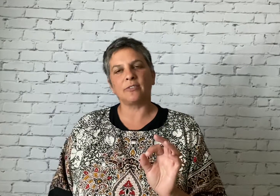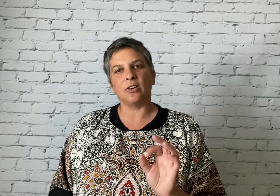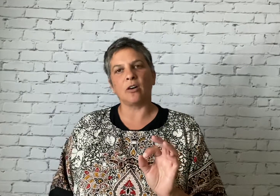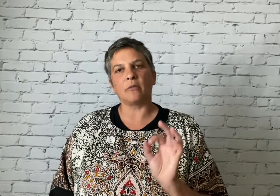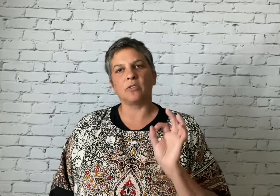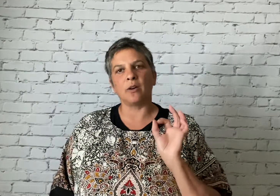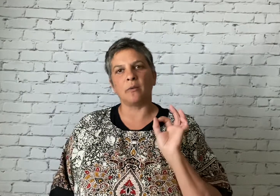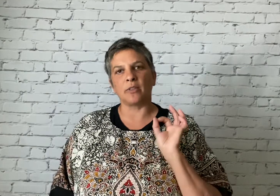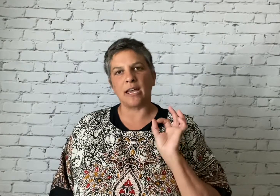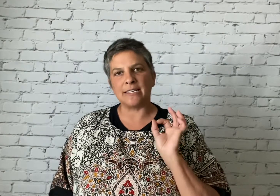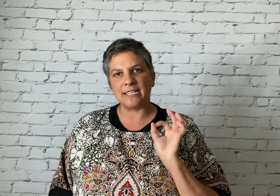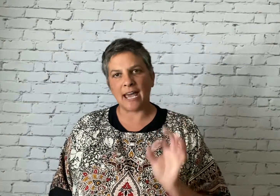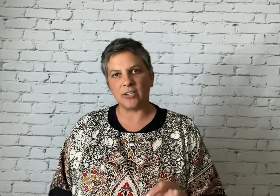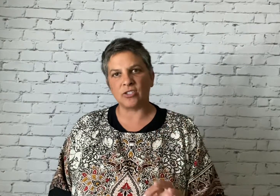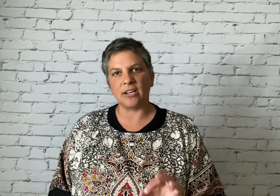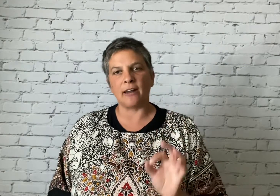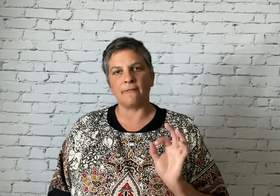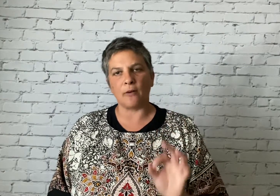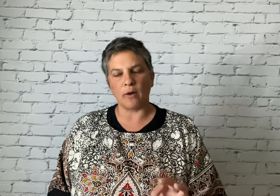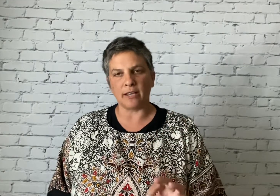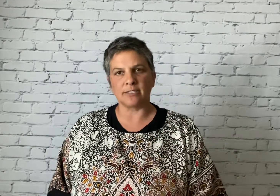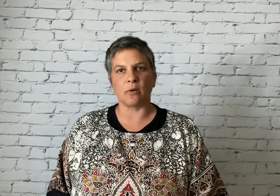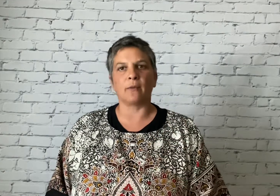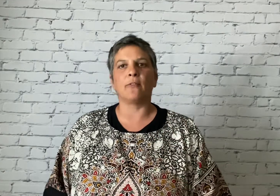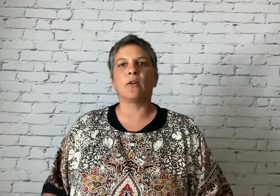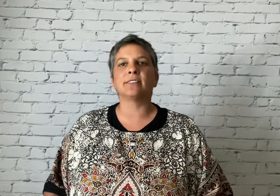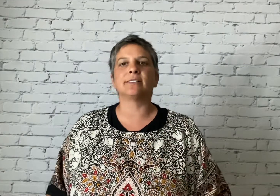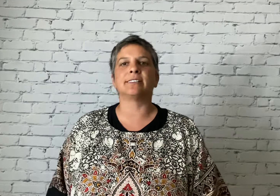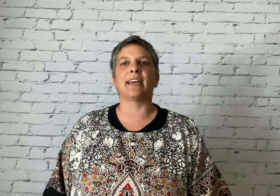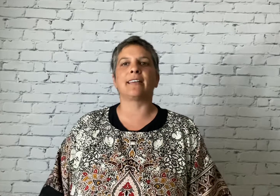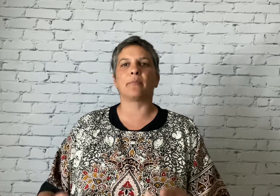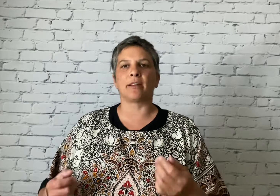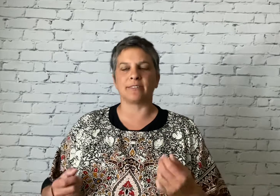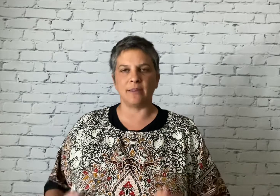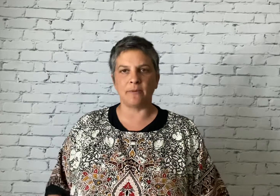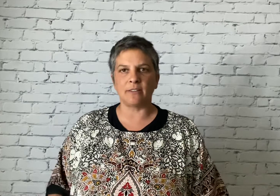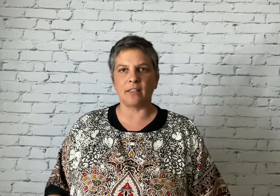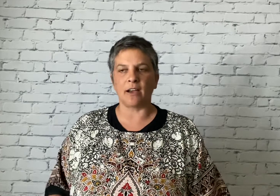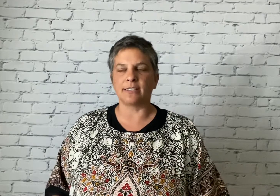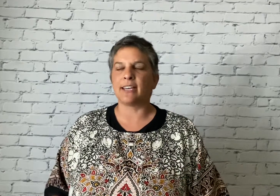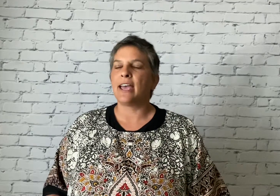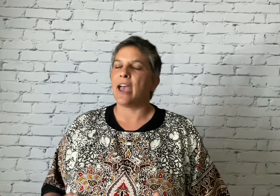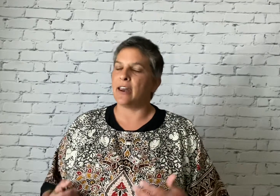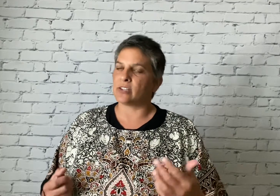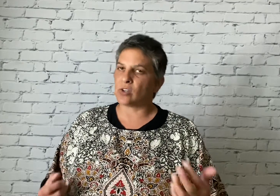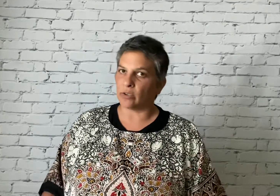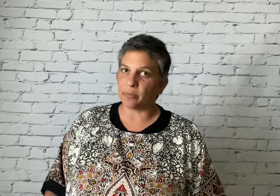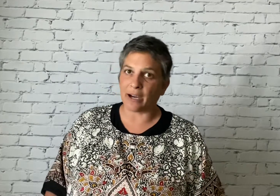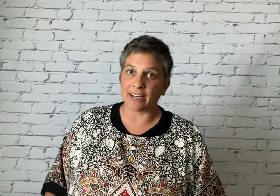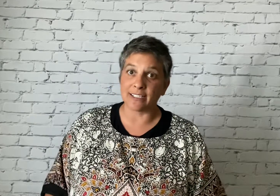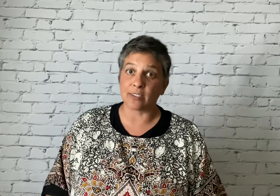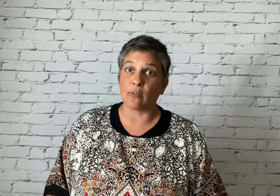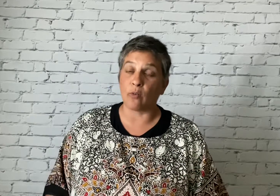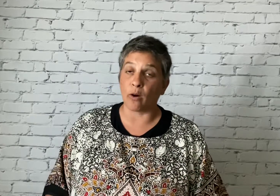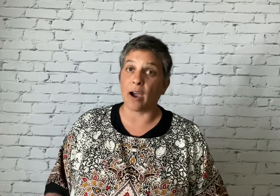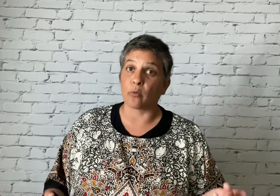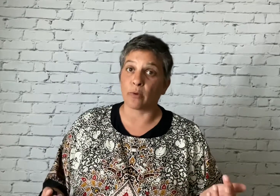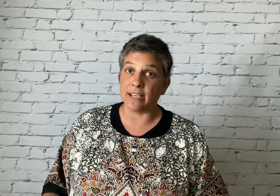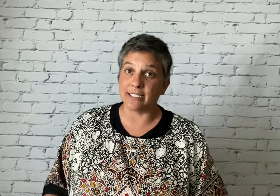yoga, we're doing it with intention and focus. So our focus is to get that breath deep into the lungs, and it is called a practice for a reason.